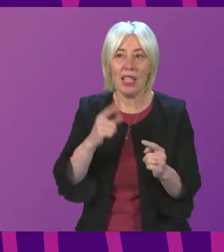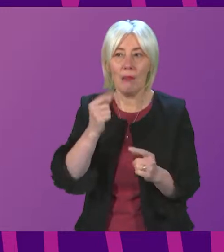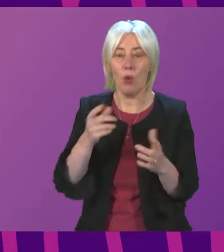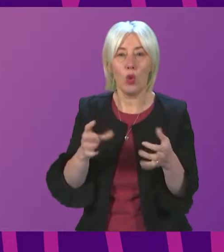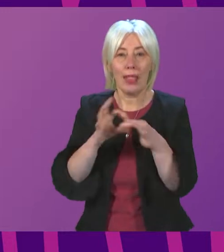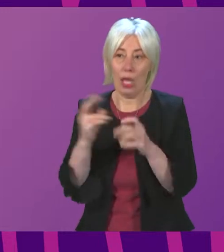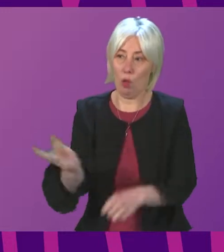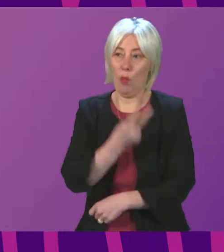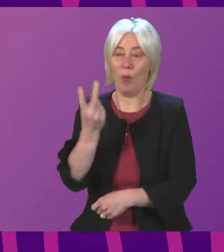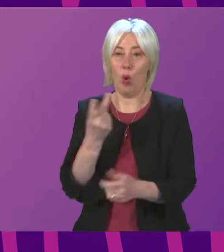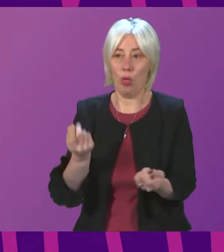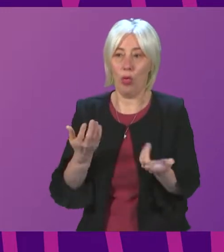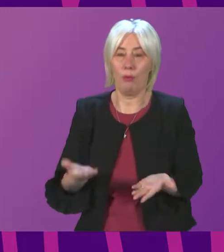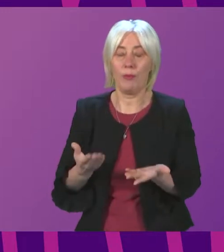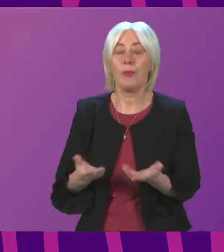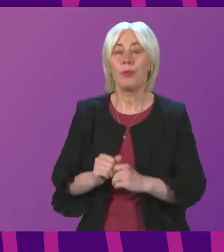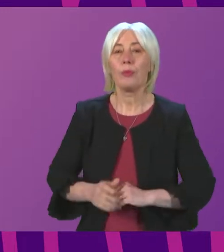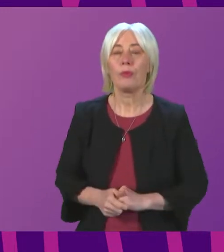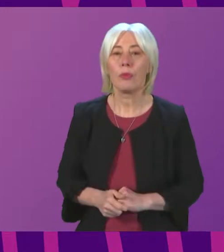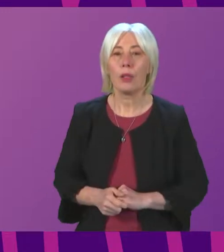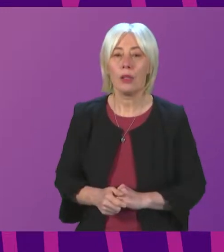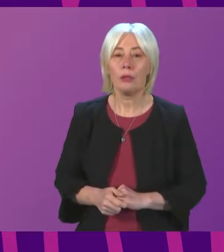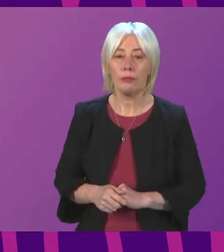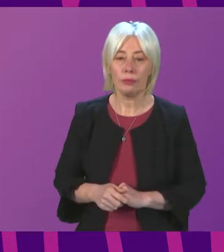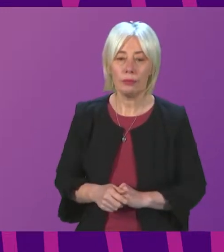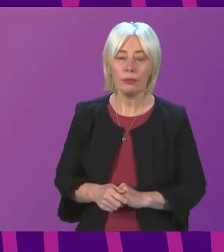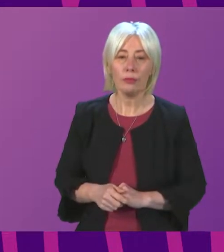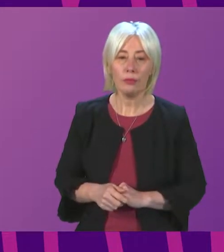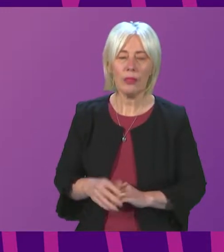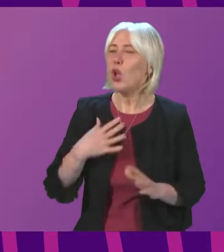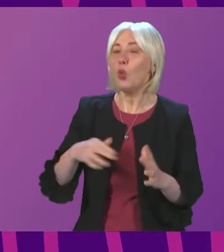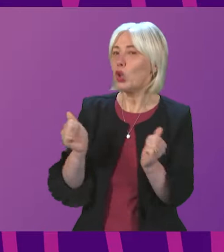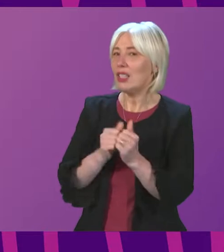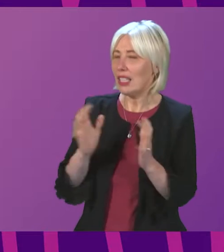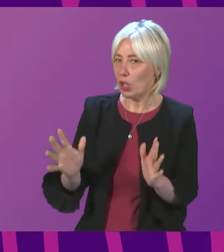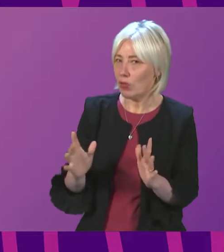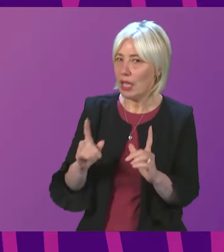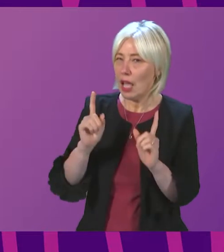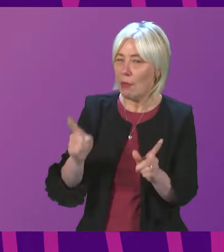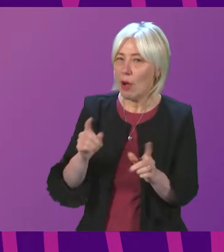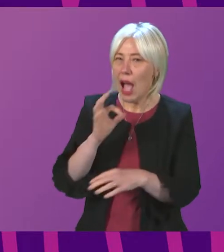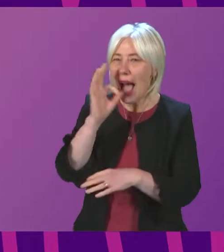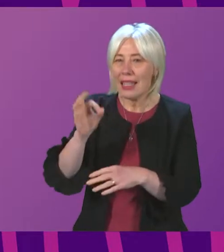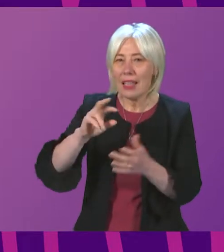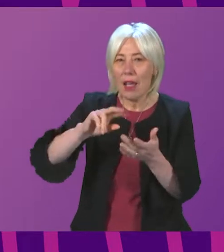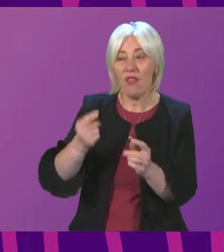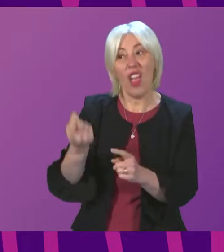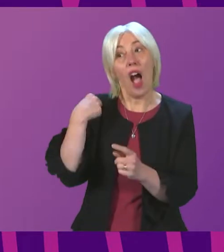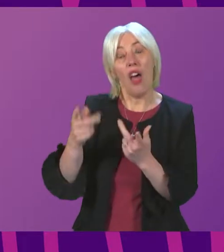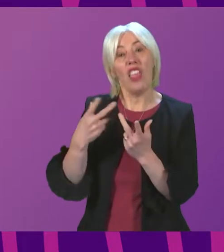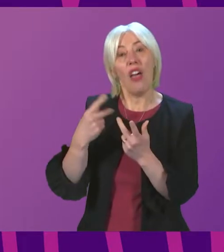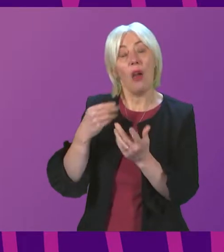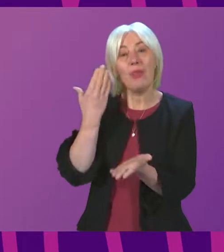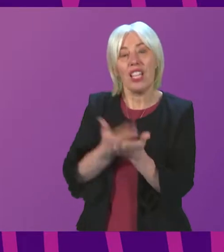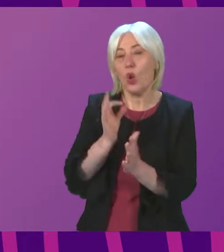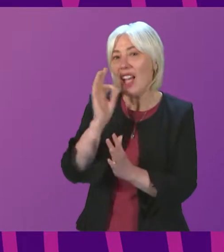petition with that on that occasion uh ruth mcguire forgive me not to disagree with your convener but did we not agree to ask the planning minister then for the other one and would it